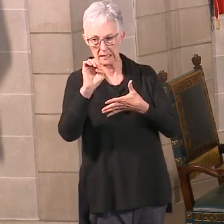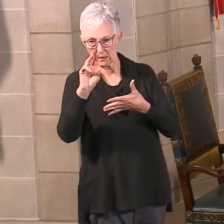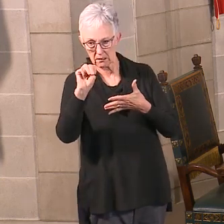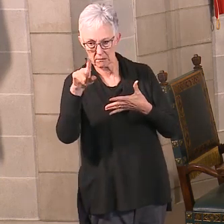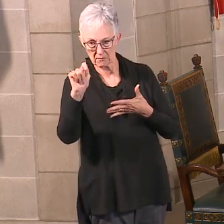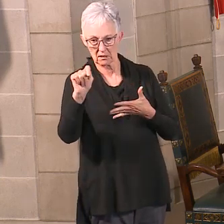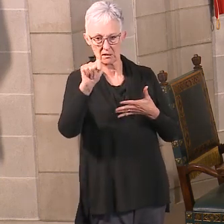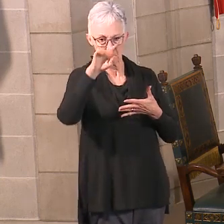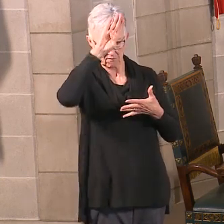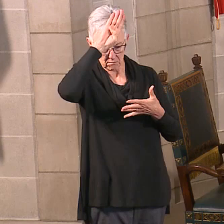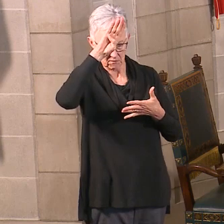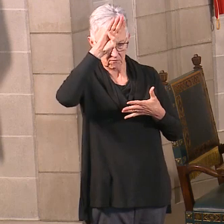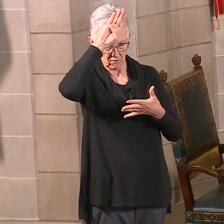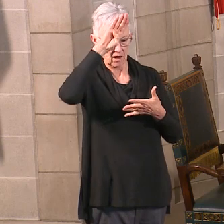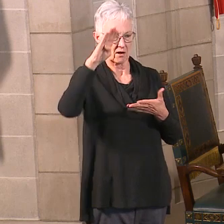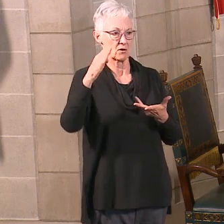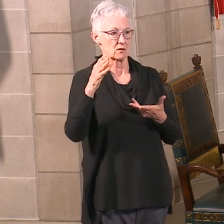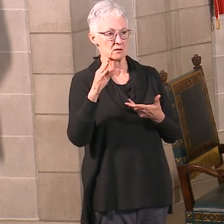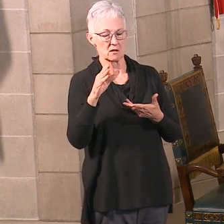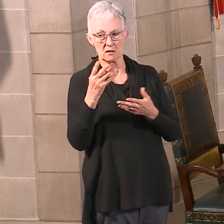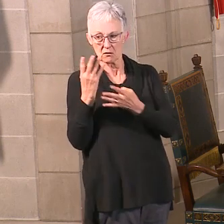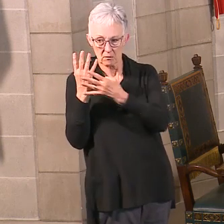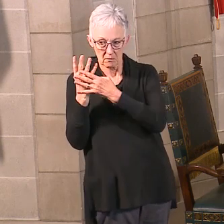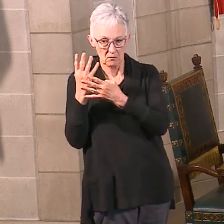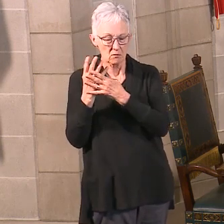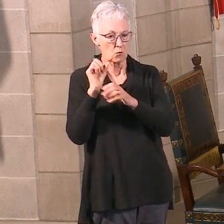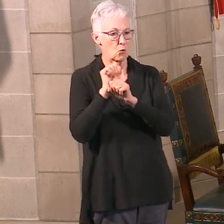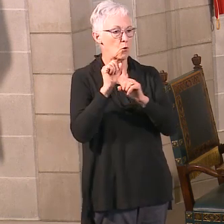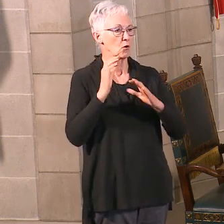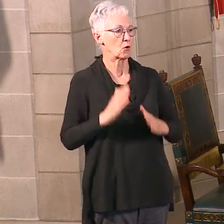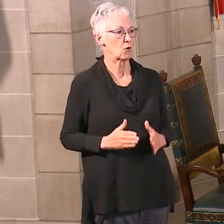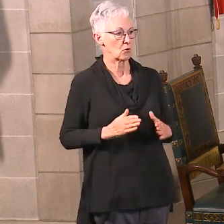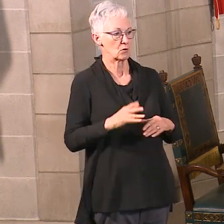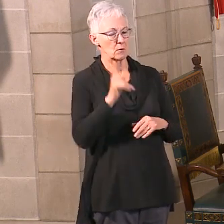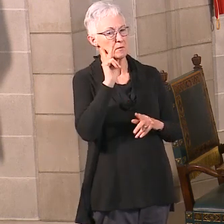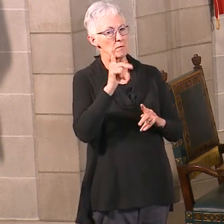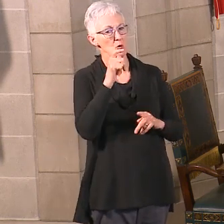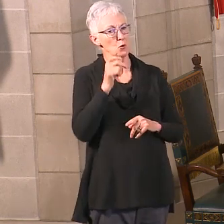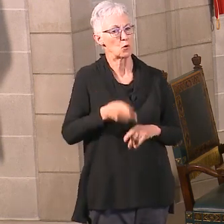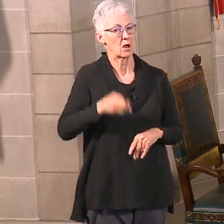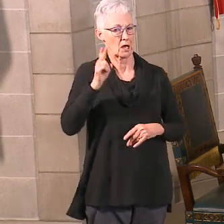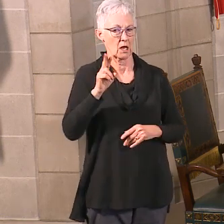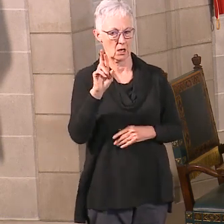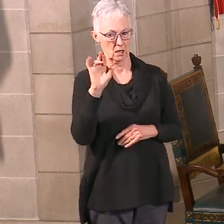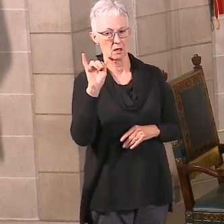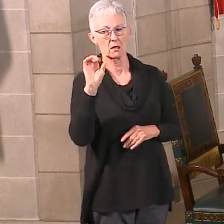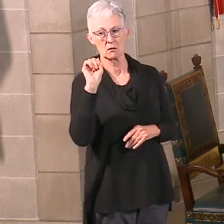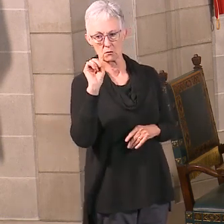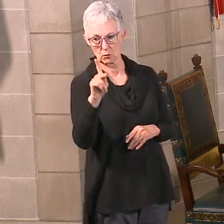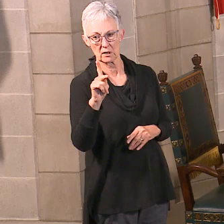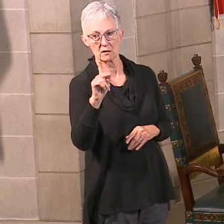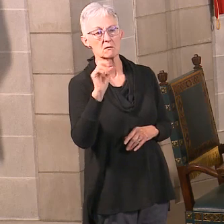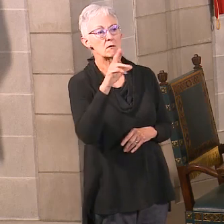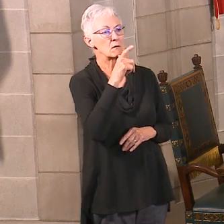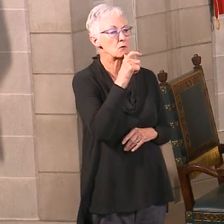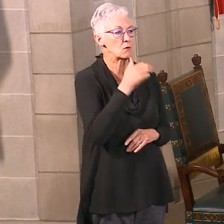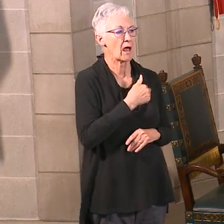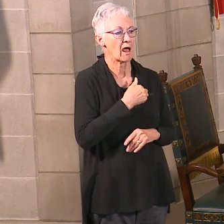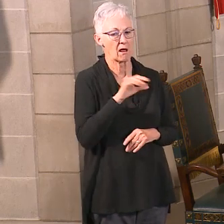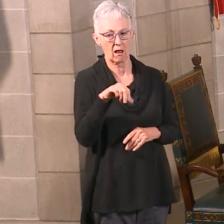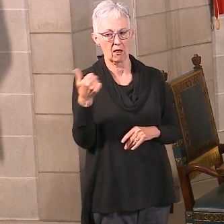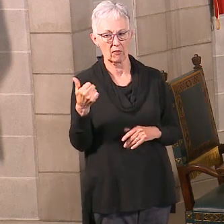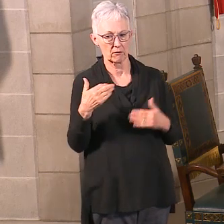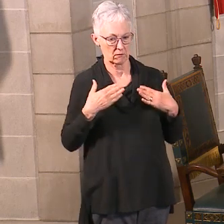police, correctional workers, those kind of folks. We're prioritizing people who are high-risk if you've got one of those underlying health conditions, if you're older.